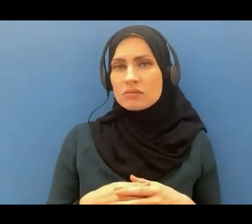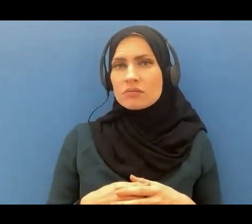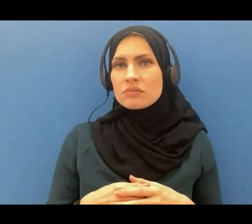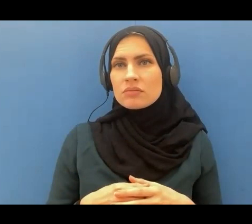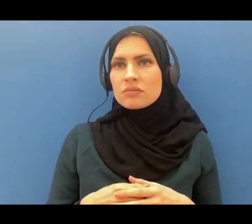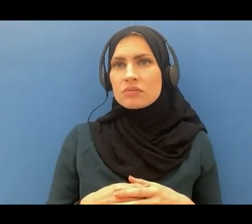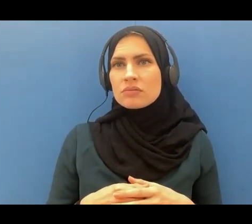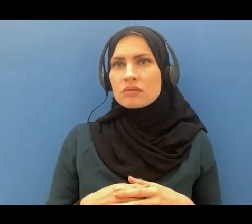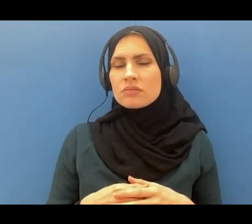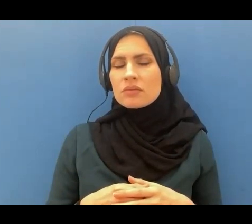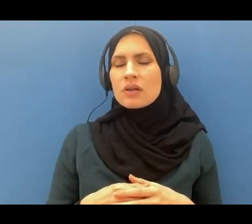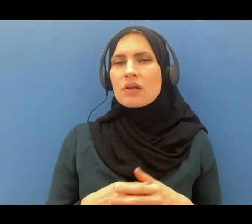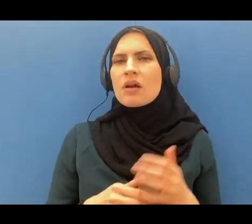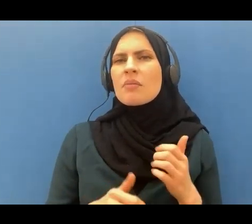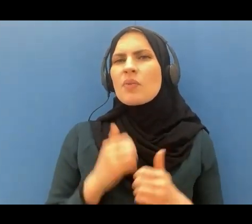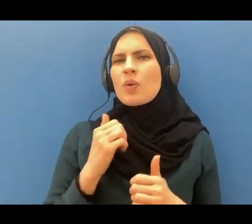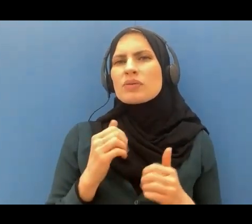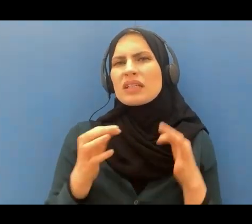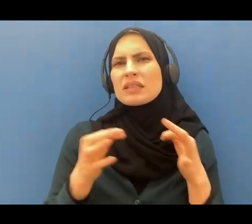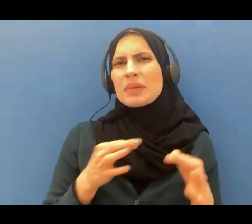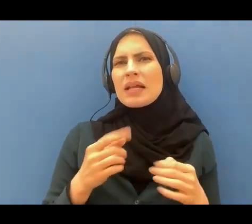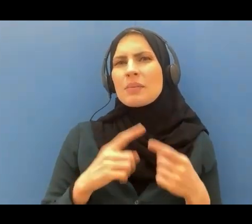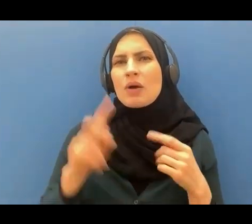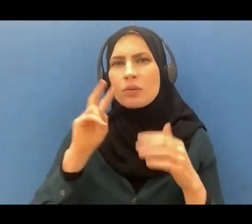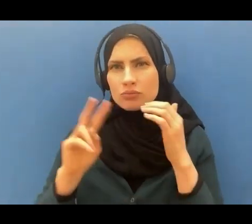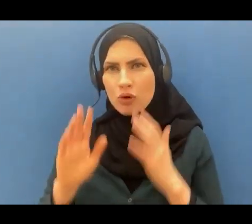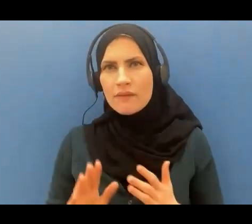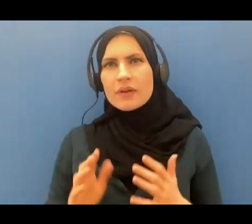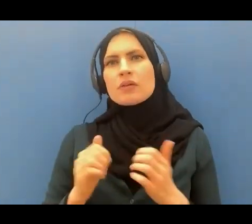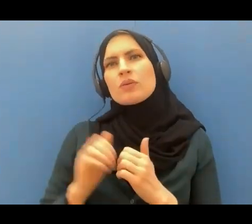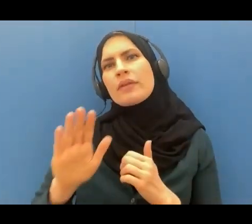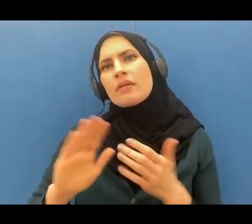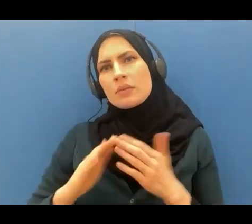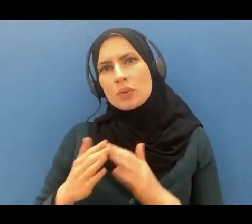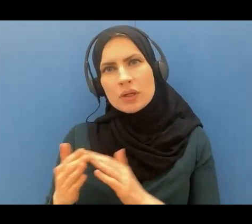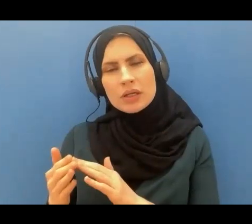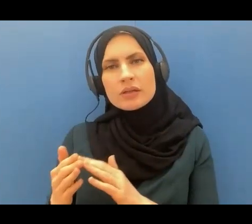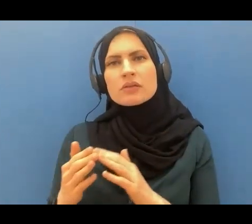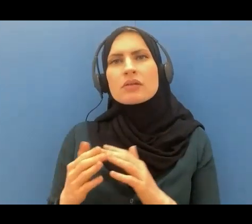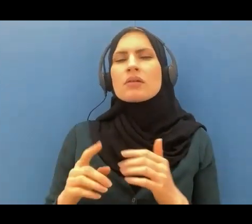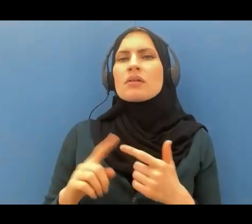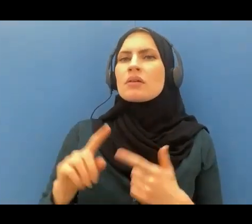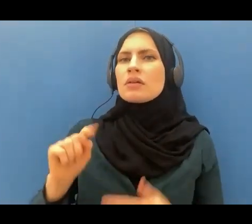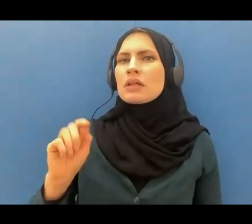previous stories of prophets with their communities it talks about tawhid it talks about the day of judgment